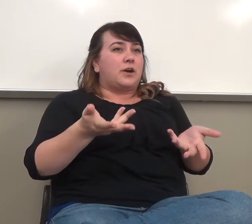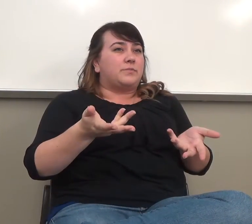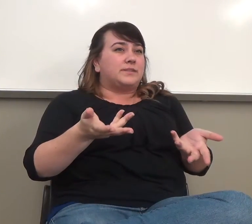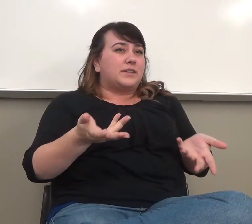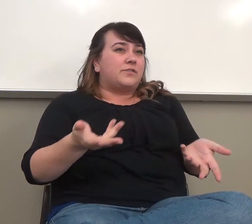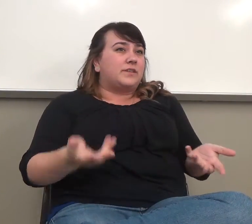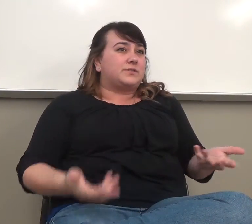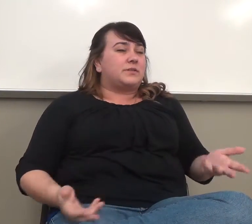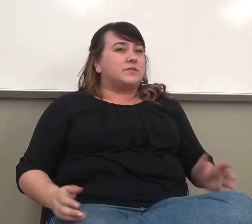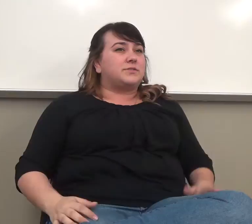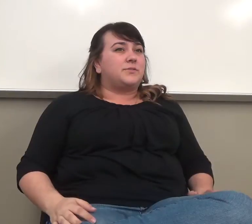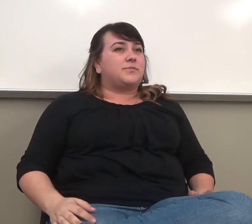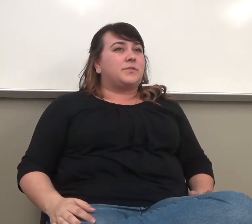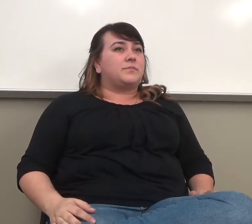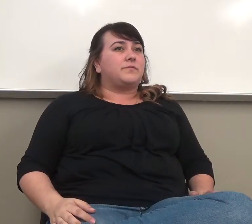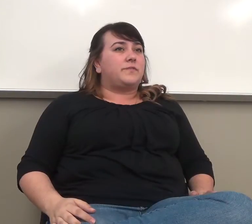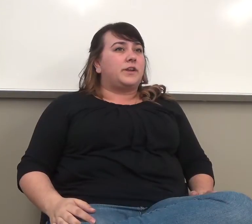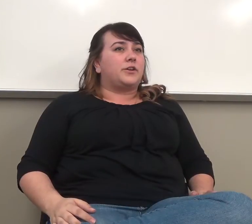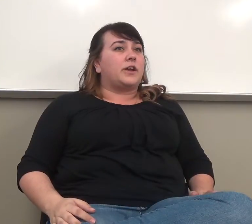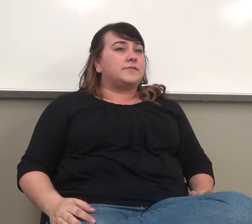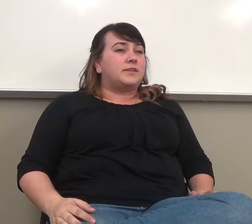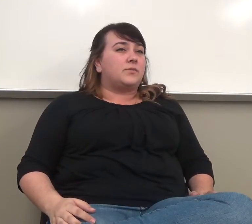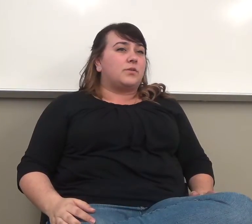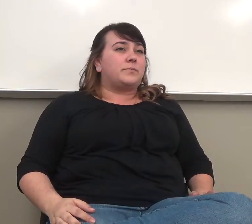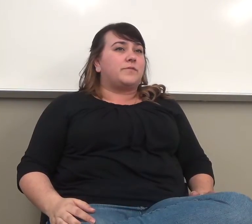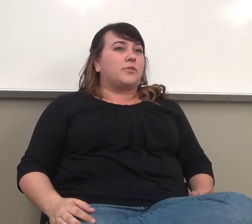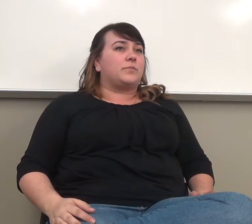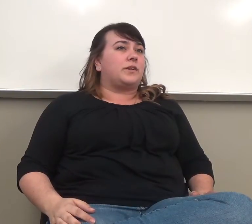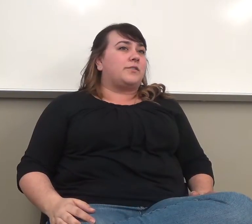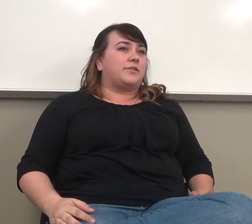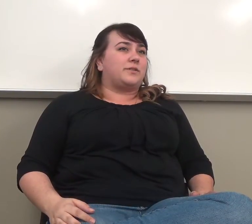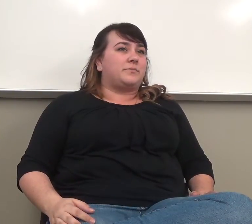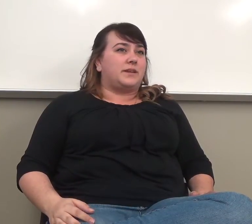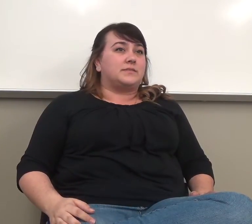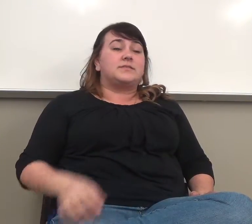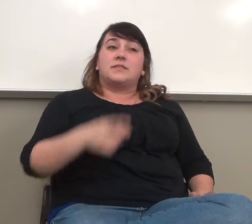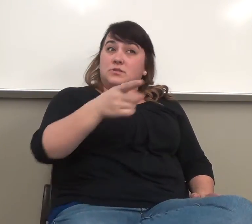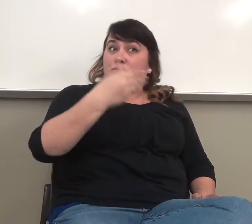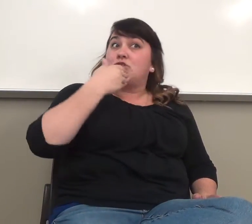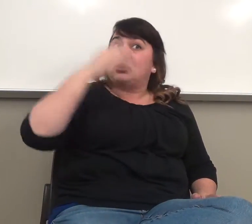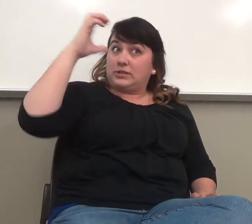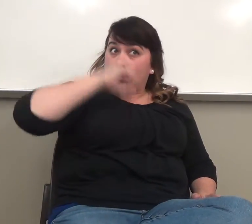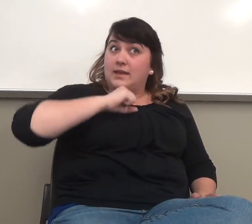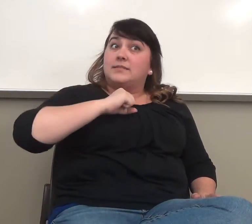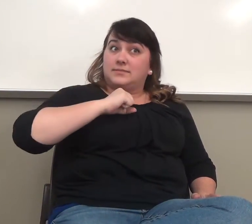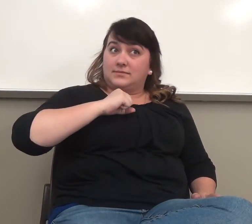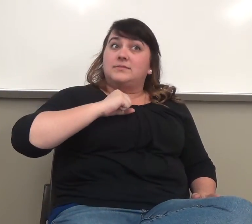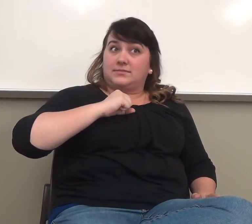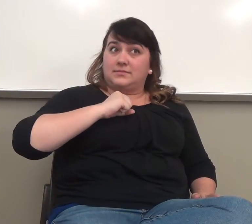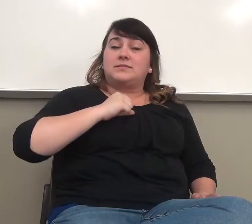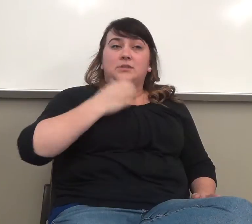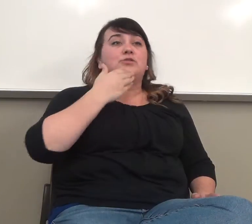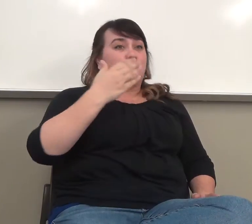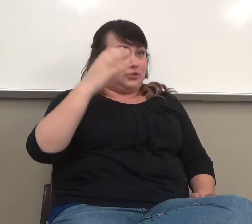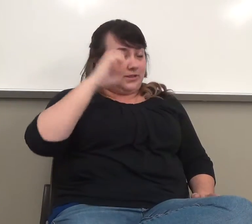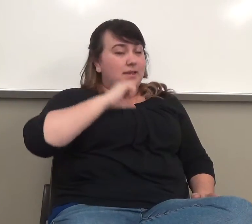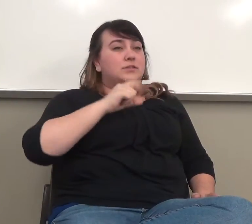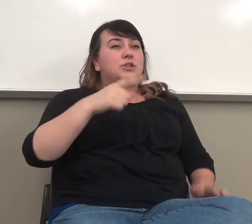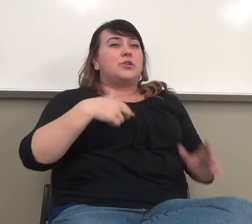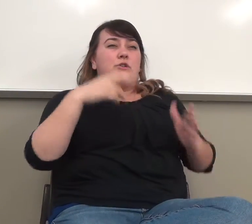out myself. That's what I would assume from figure. I've seen the word before, but I don't know what it means. Sandra is taking that she's looking for a word